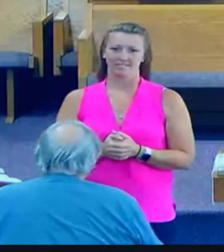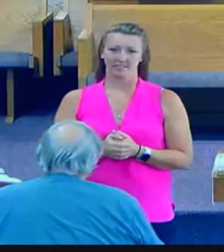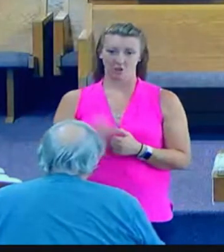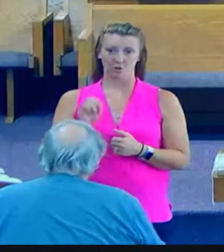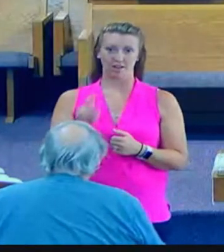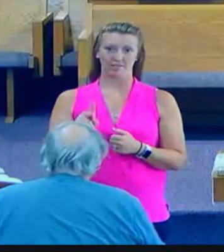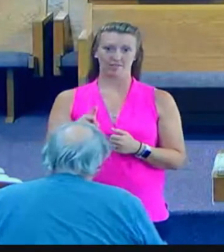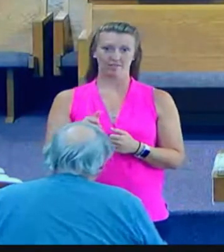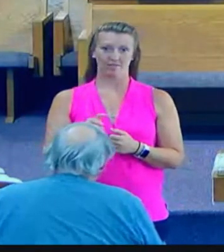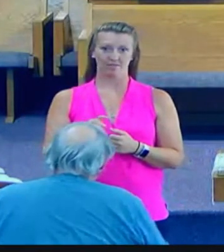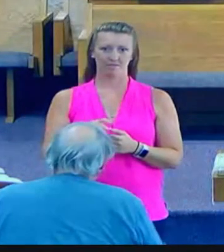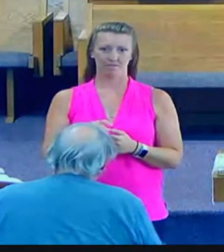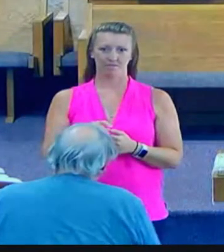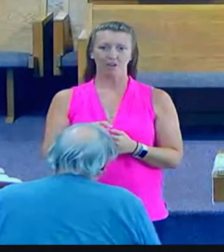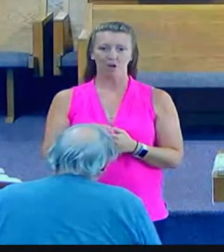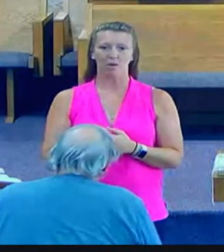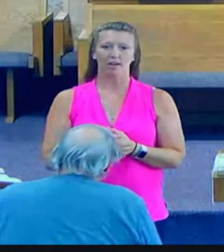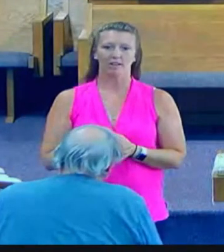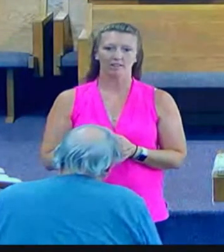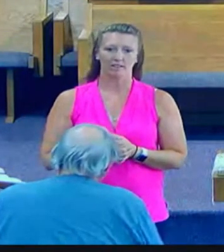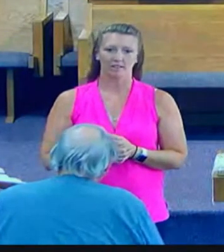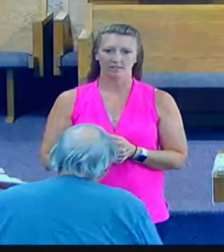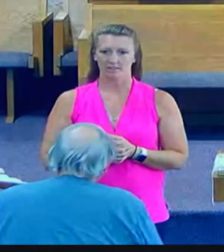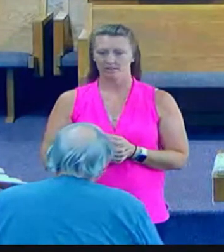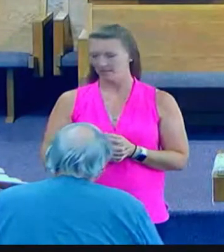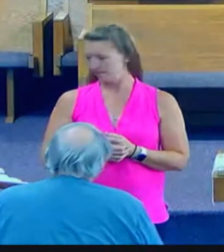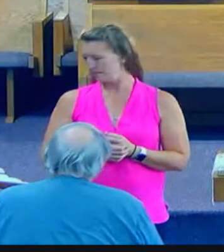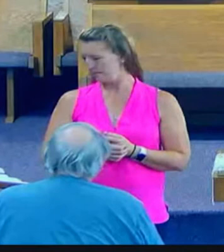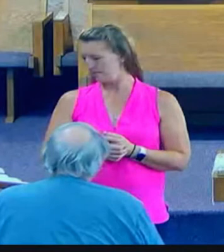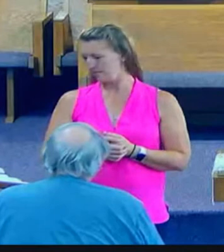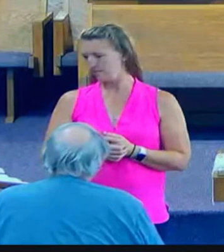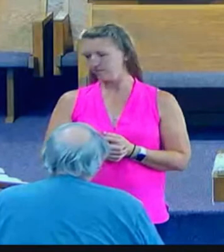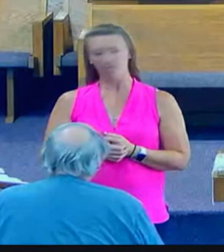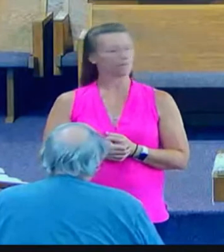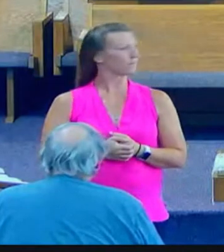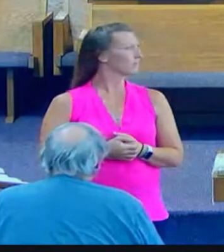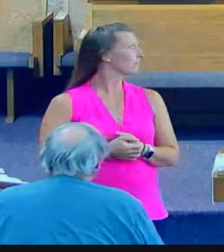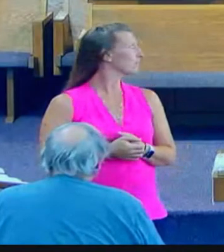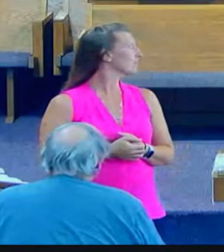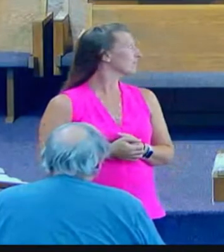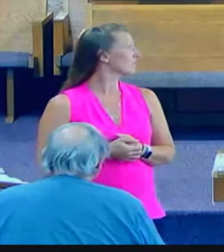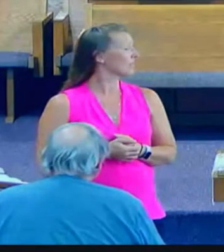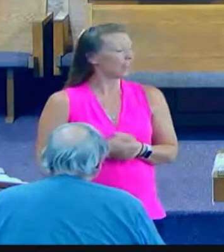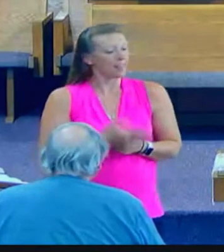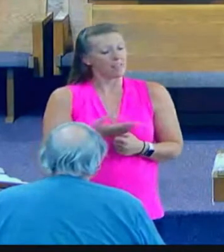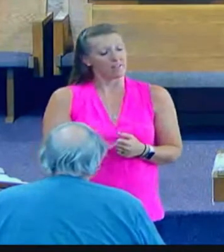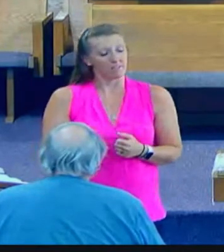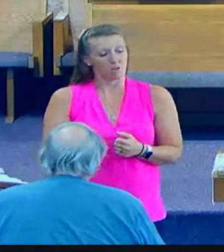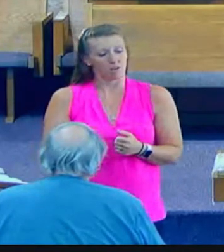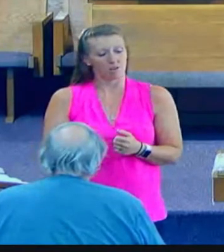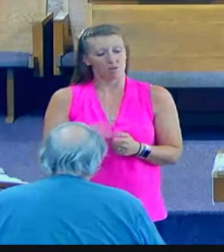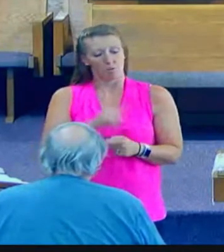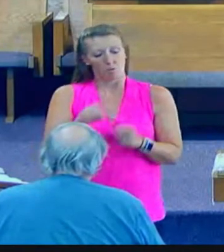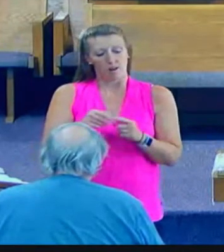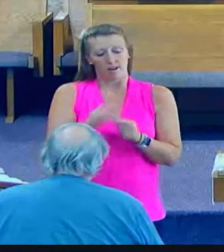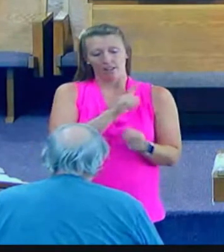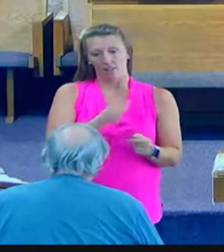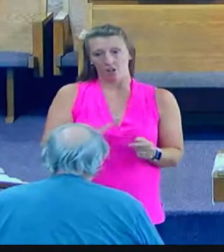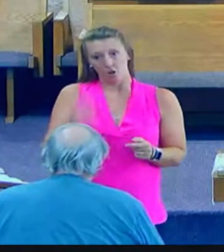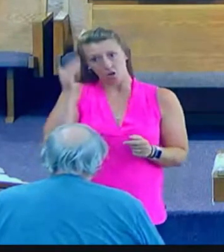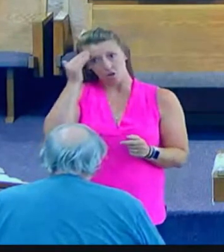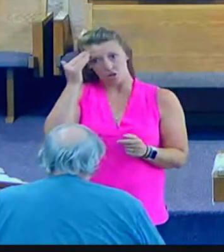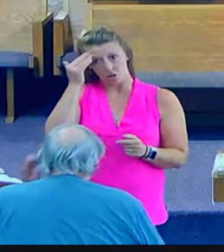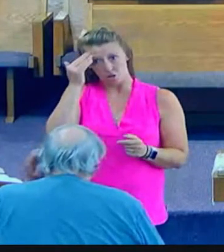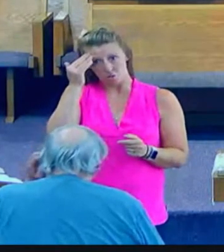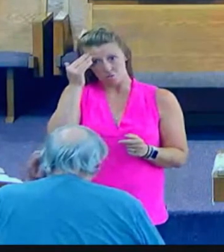may be seated. Therefore, and now you know what it's speaking about, for therefore. Therefore, when the Lord knew